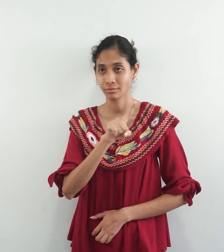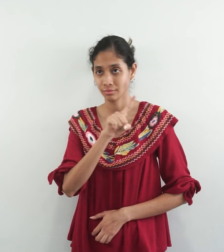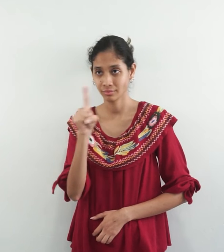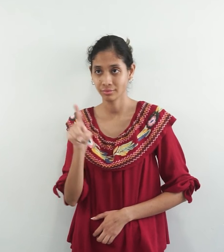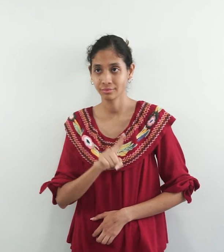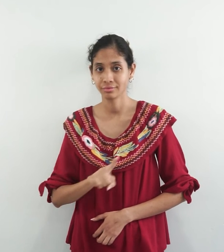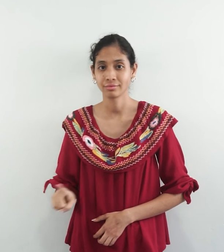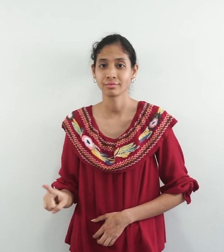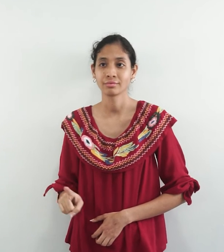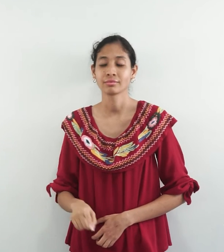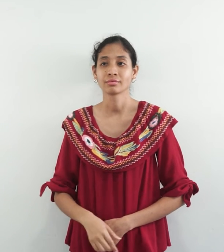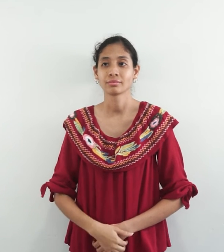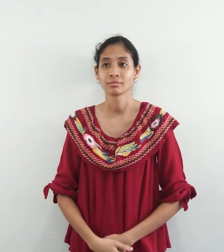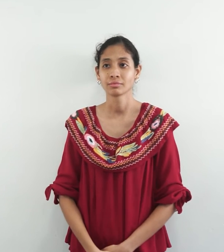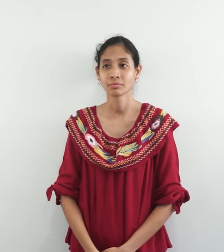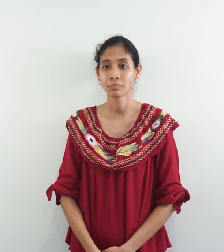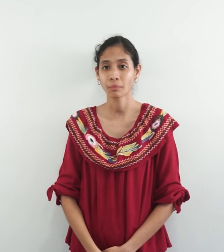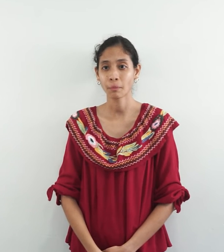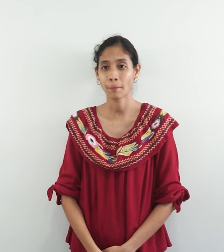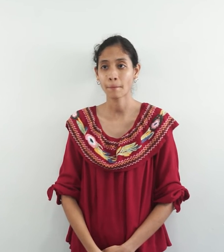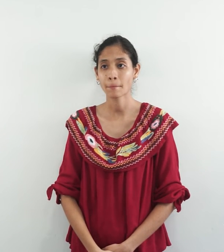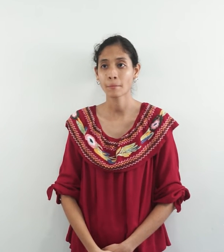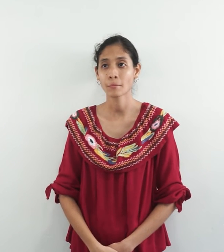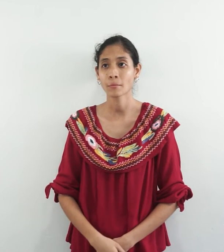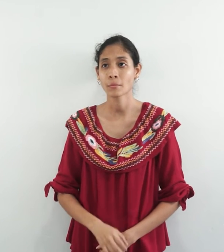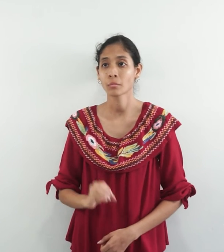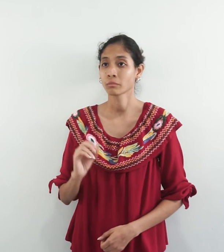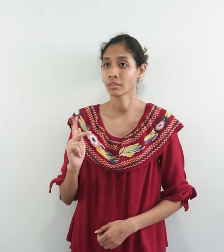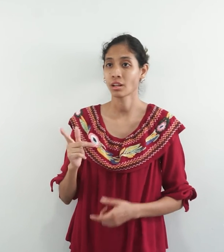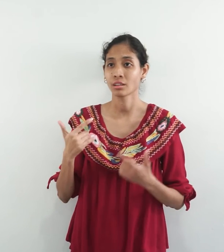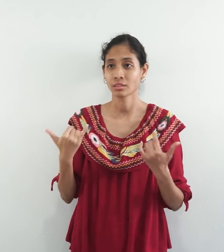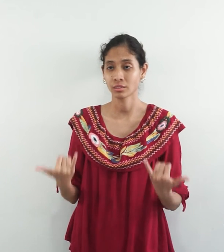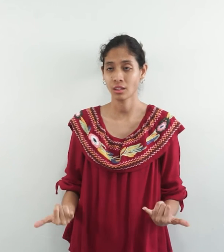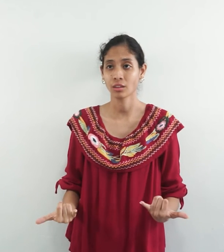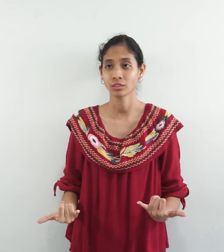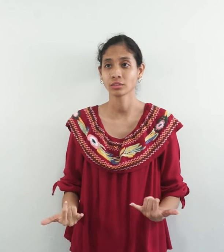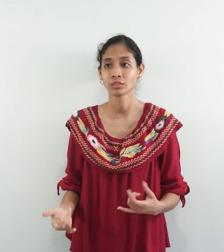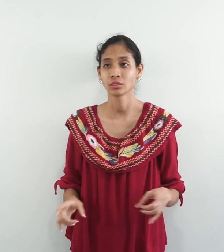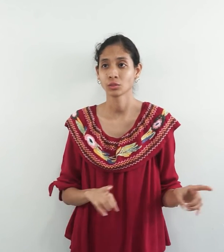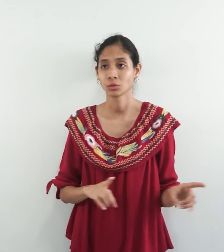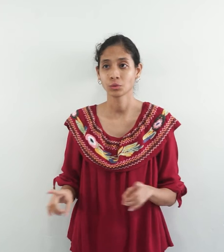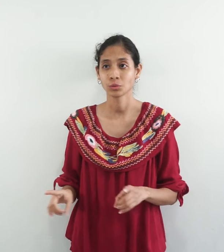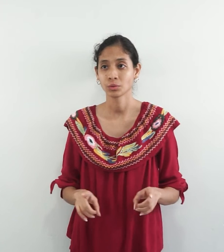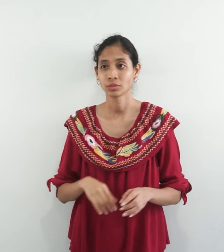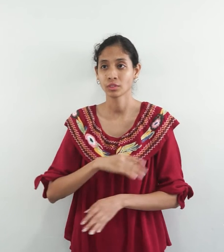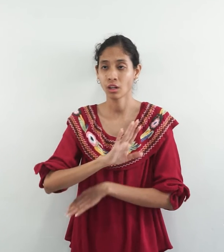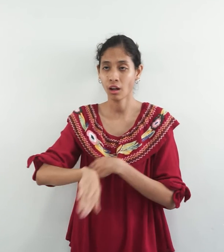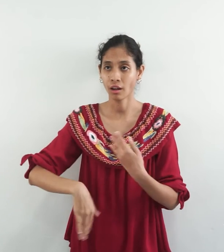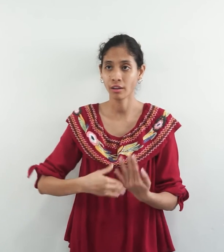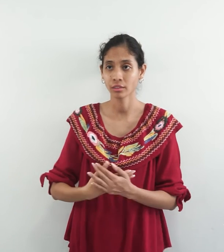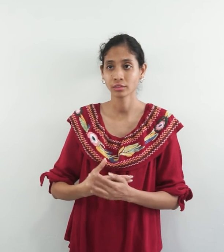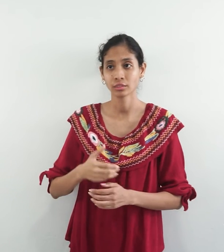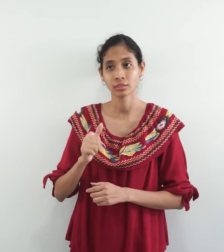Z. Now we're going to do the entire alphabet. A through to Z.